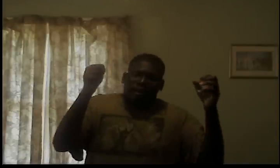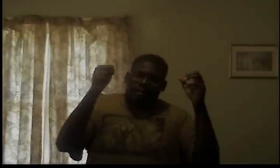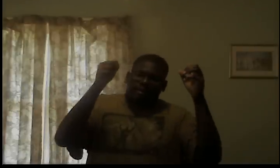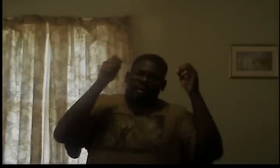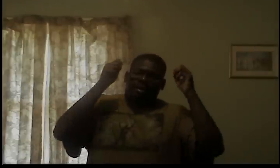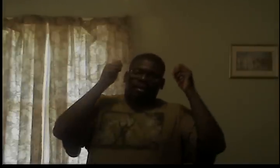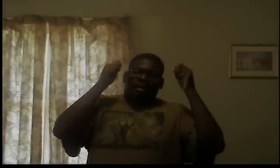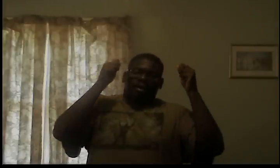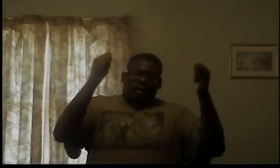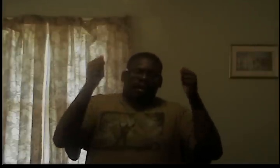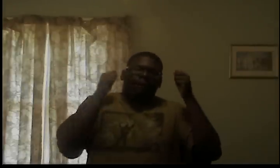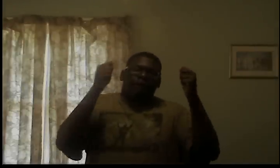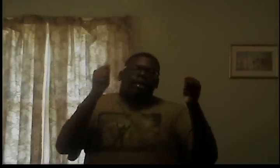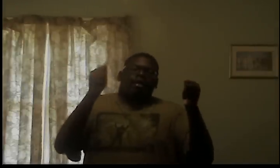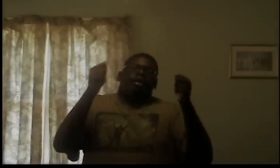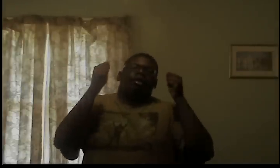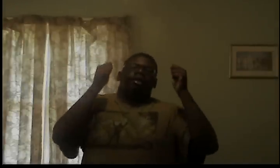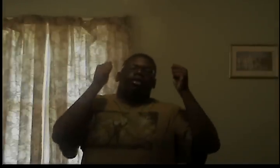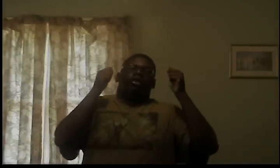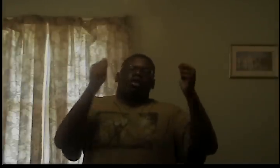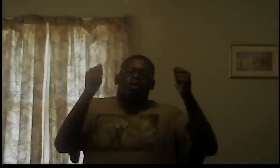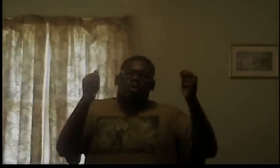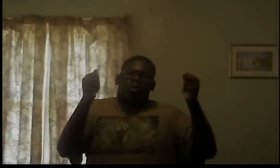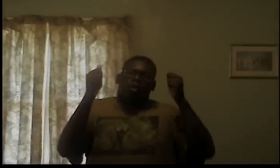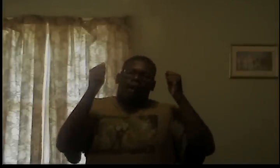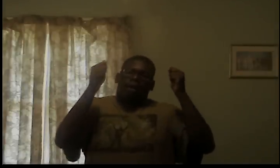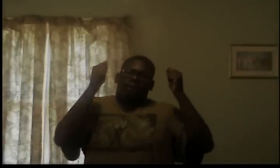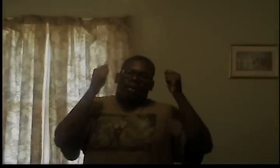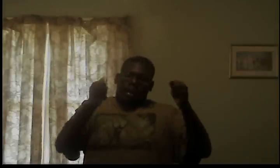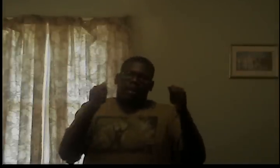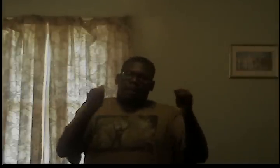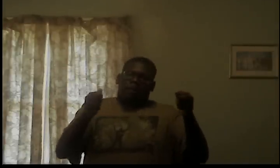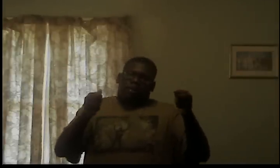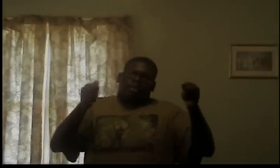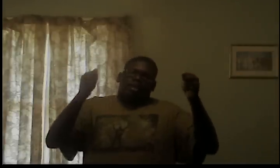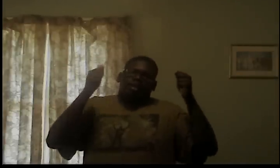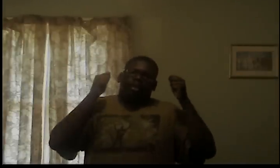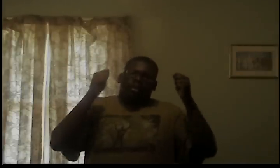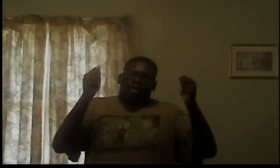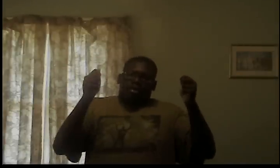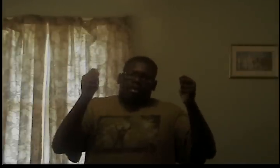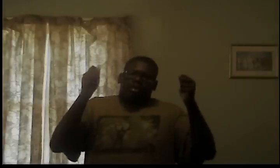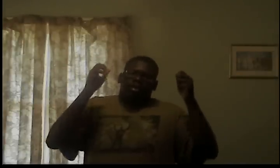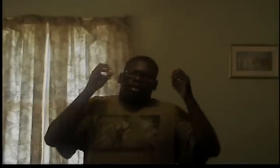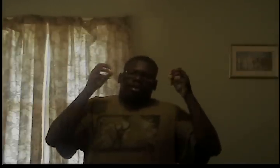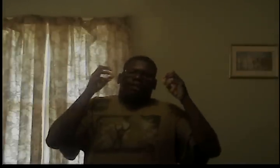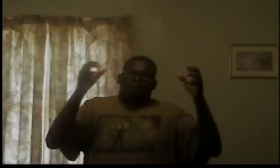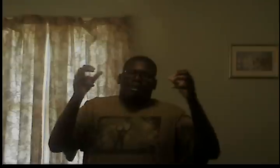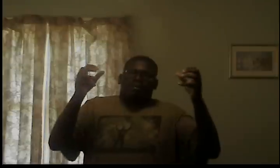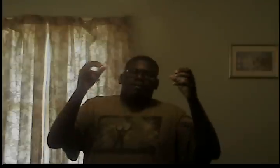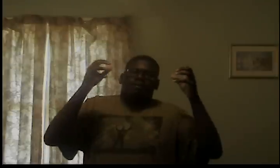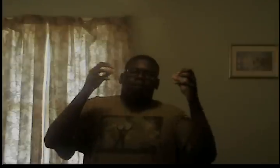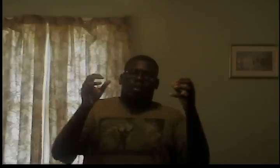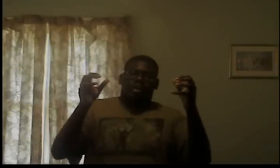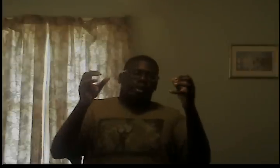in a fucking school handbook that isn't that's about bullying